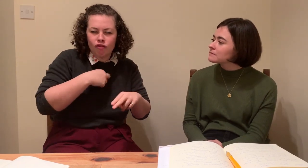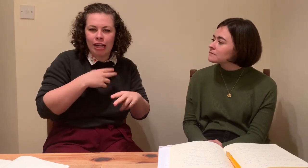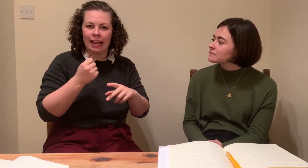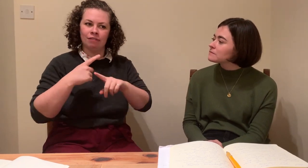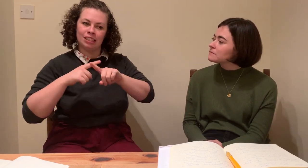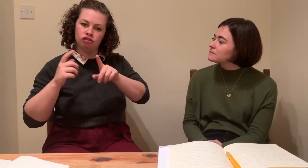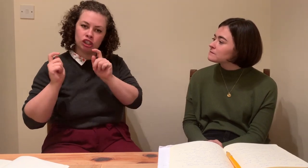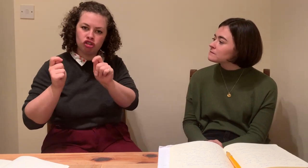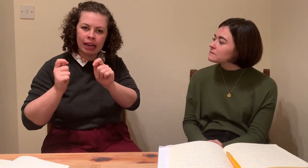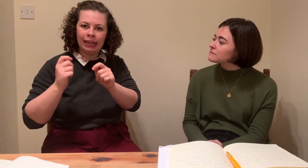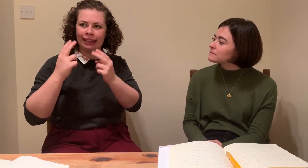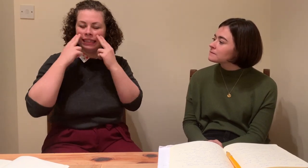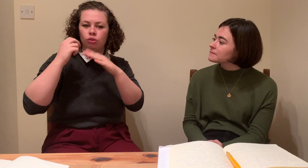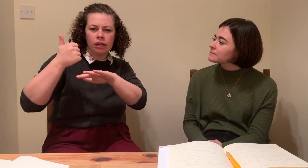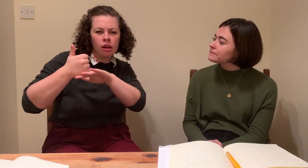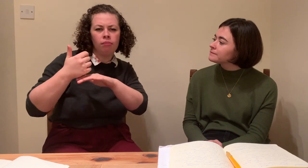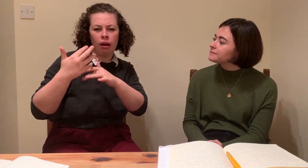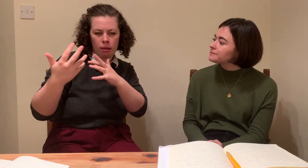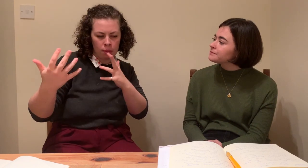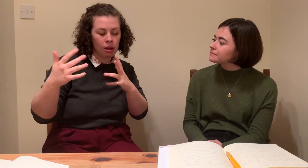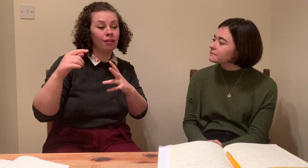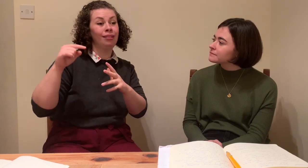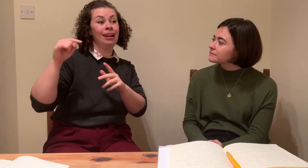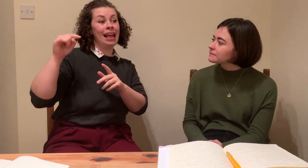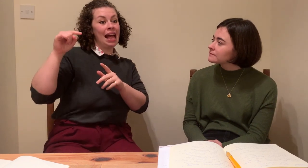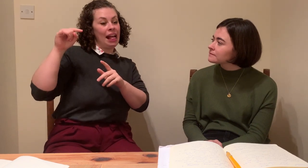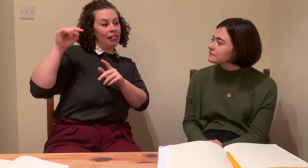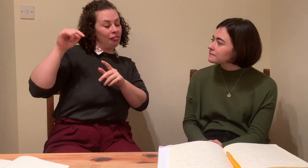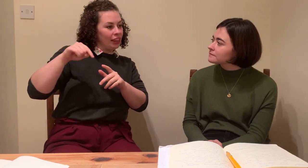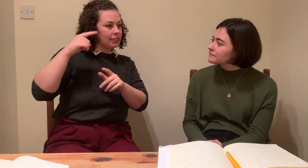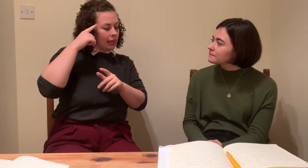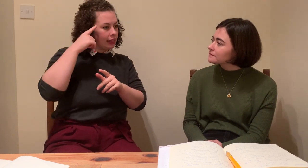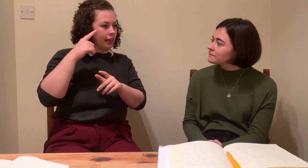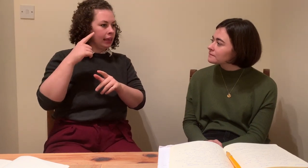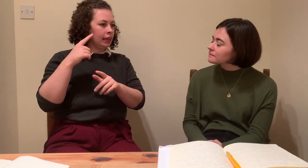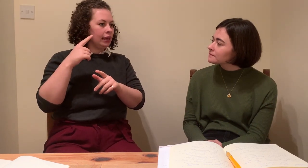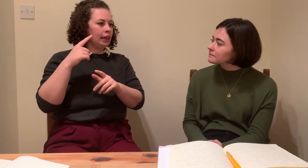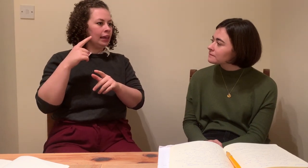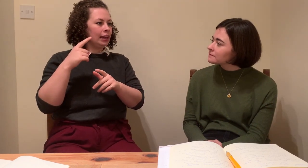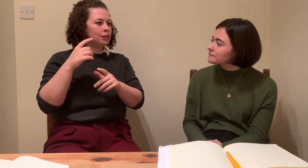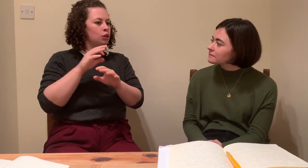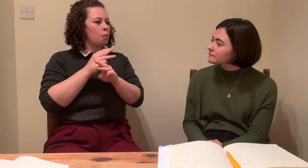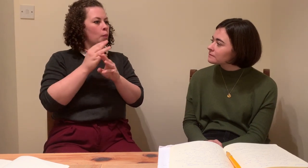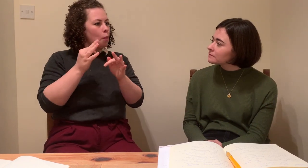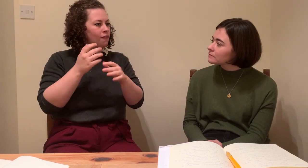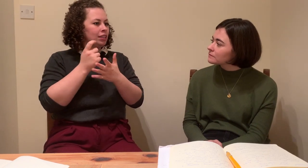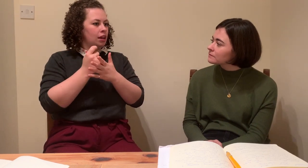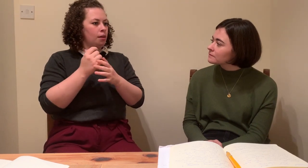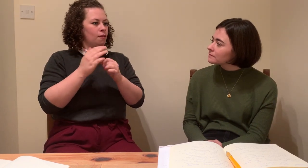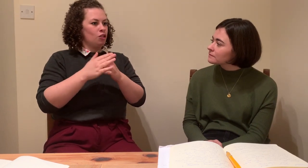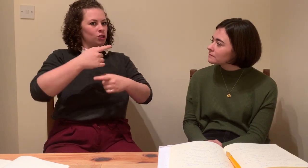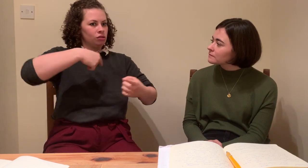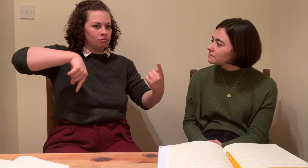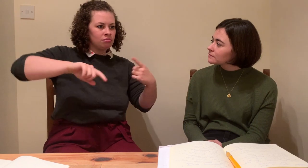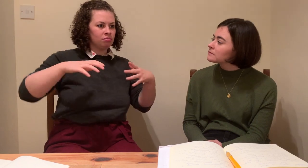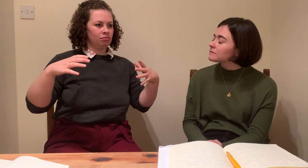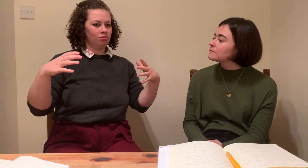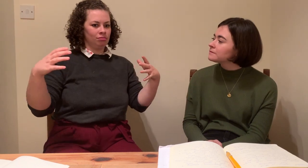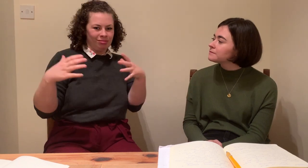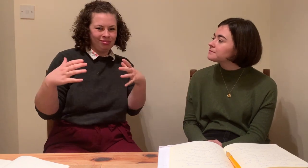I have worked with a deaf interpreter in a conference, not in Ireland, but it has happened. And many hearing interpreters may not even consider bringing in a